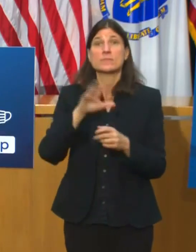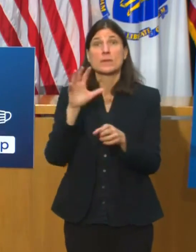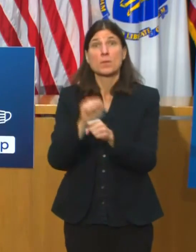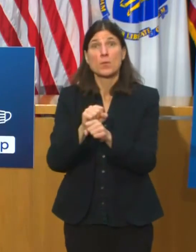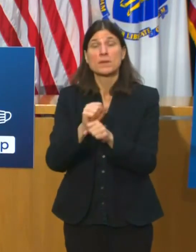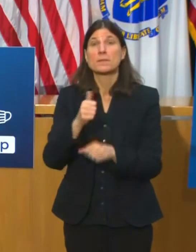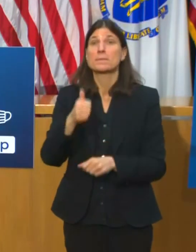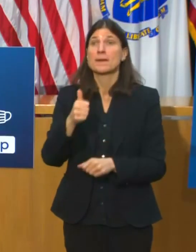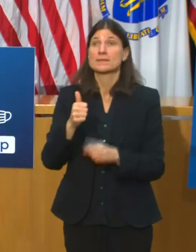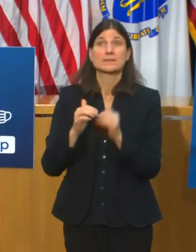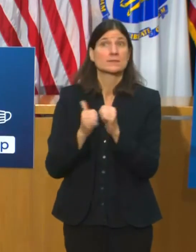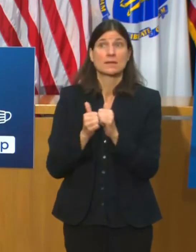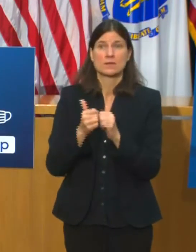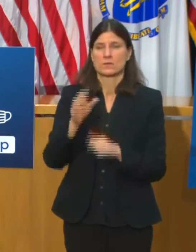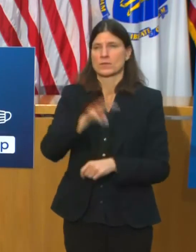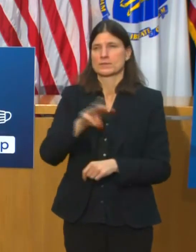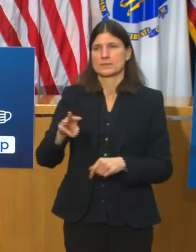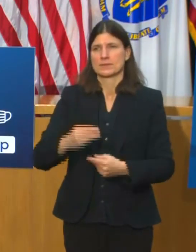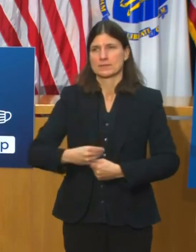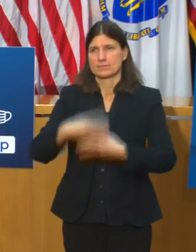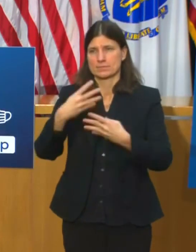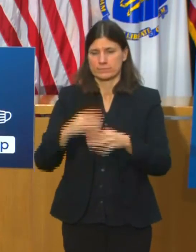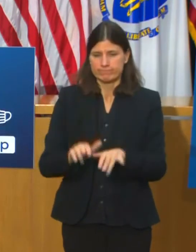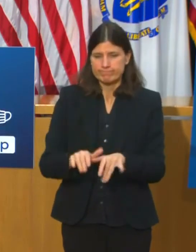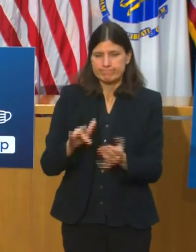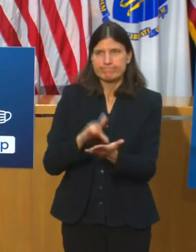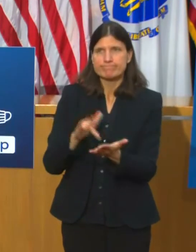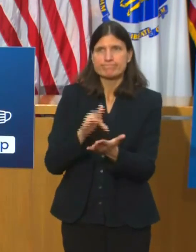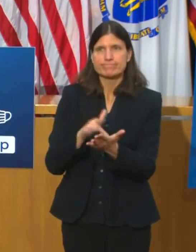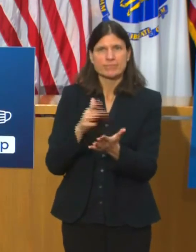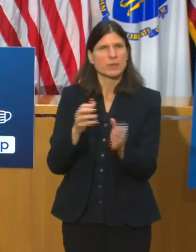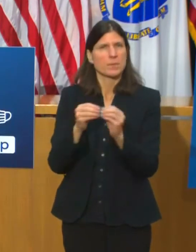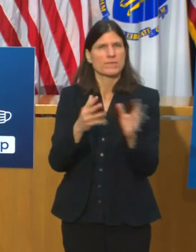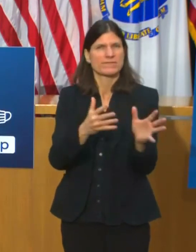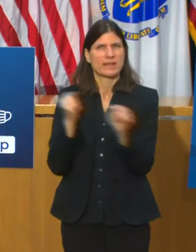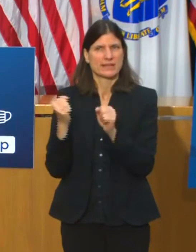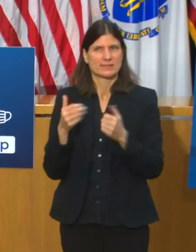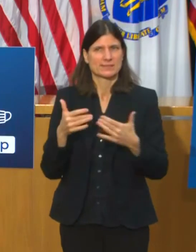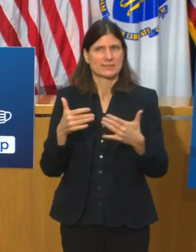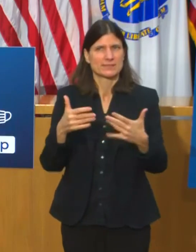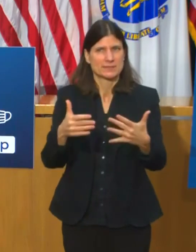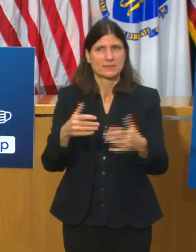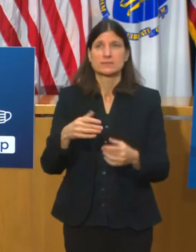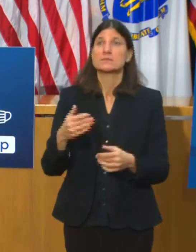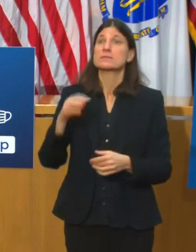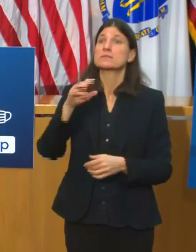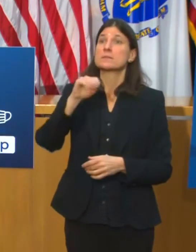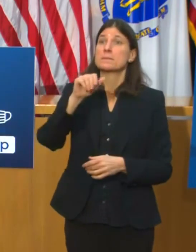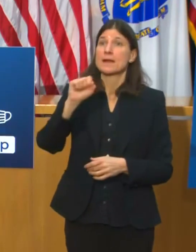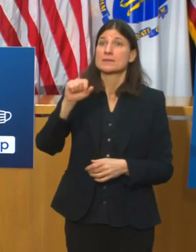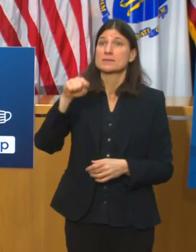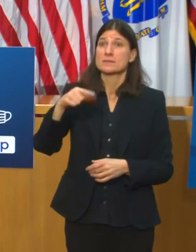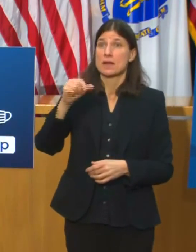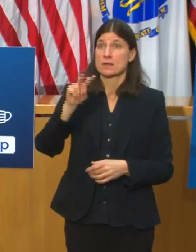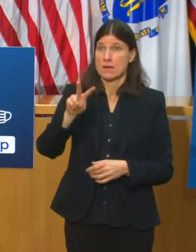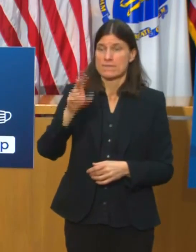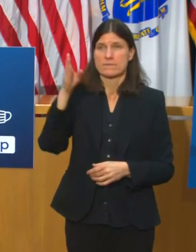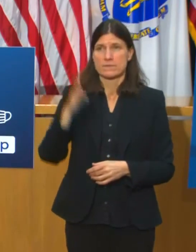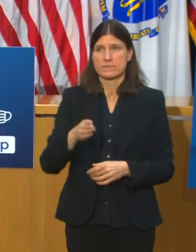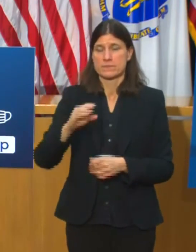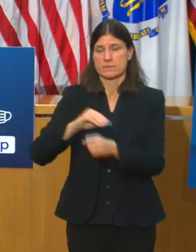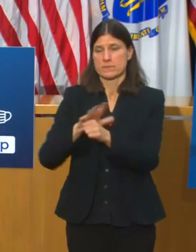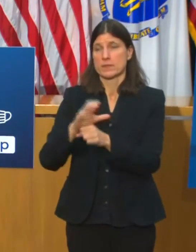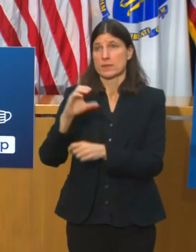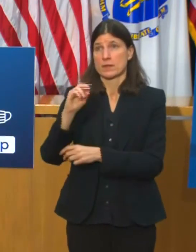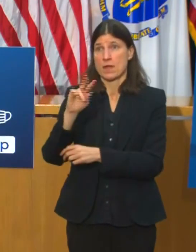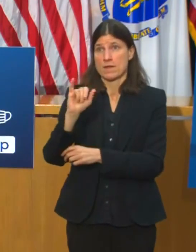mass dot gov slash covid vaccine. And we encourage you to do that. The vaccine scheduling resource line is currently only for